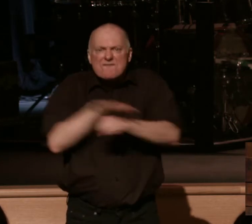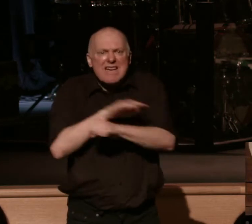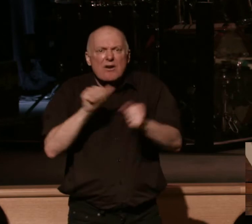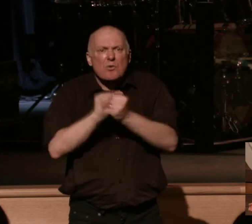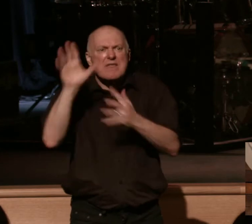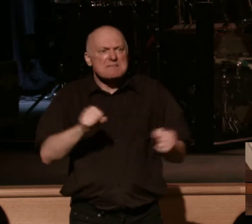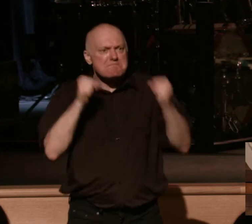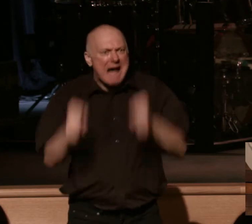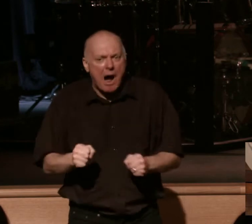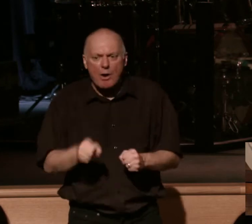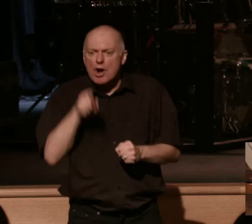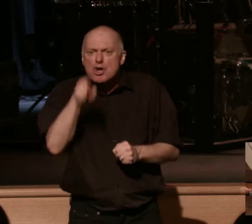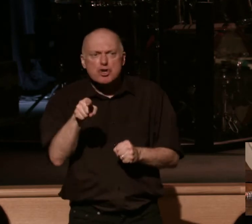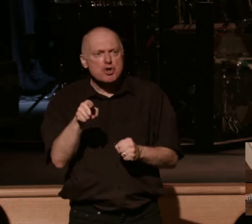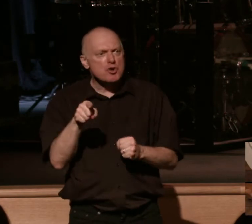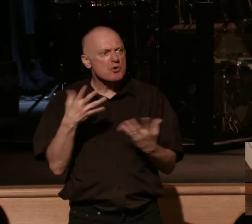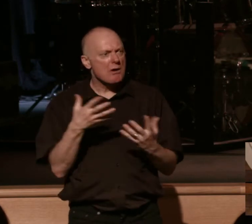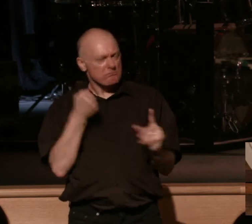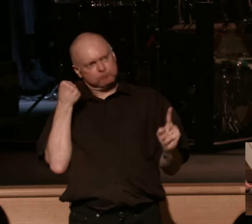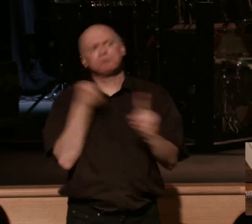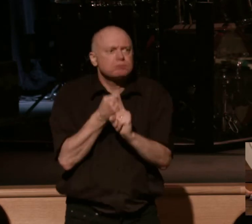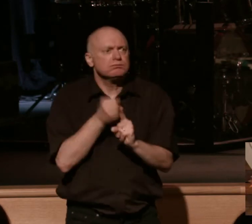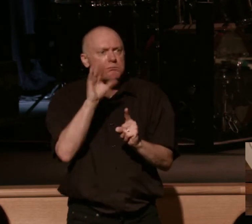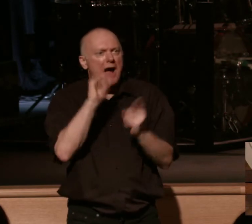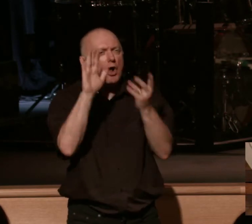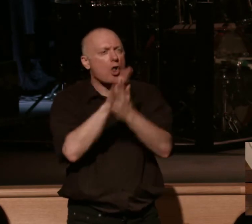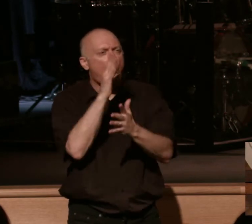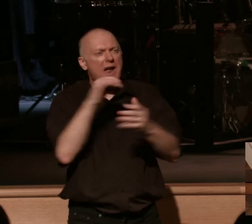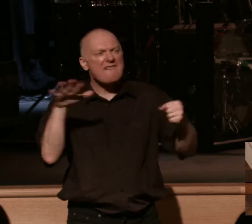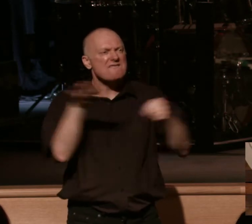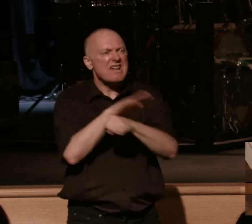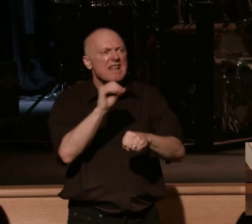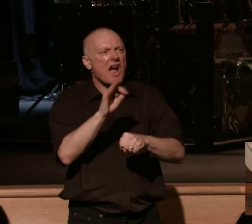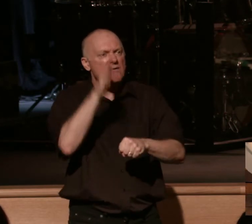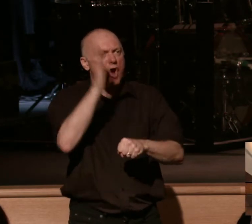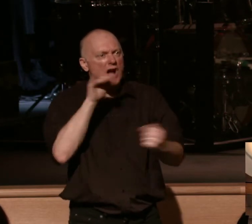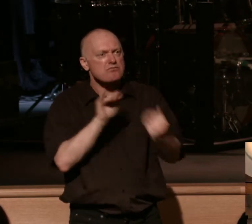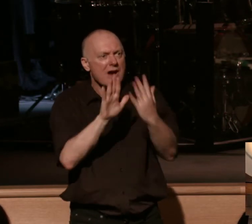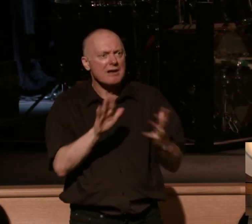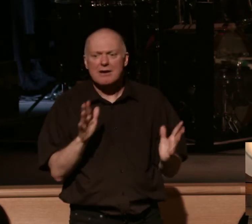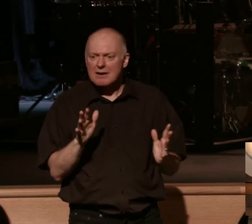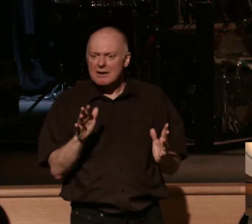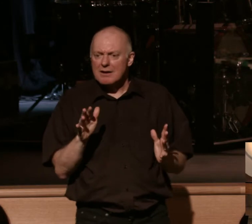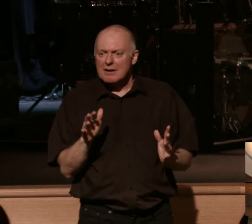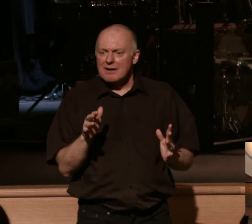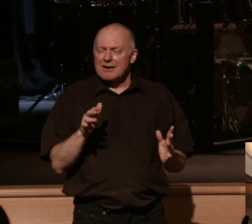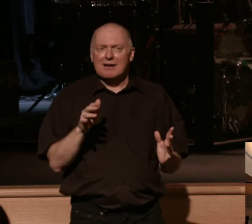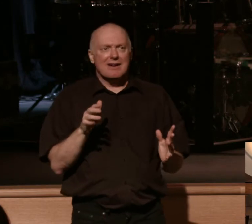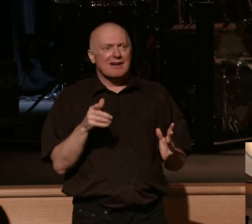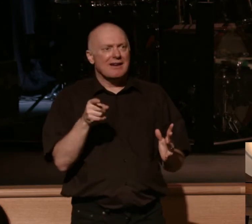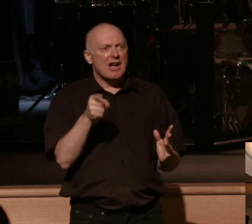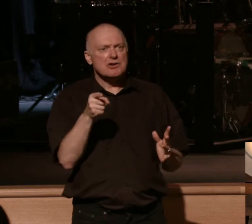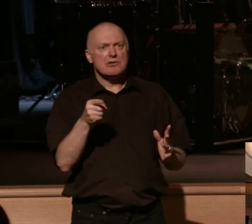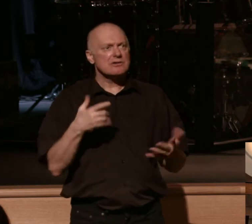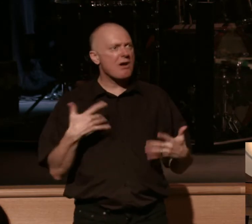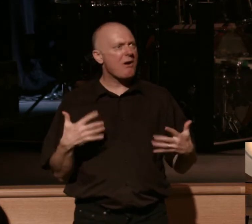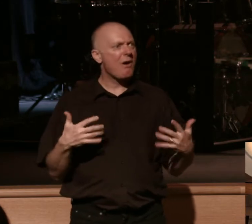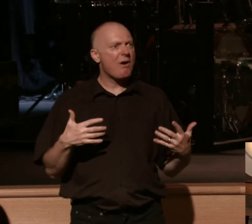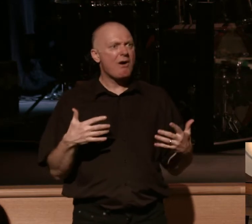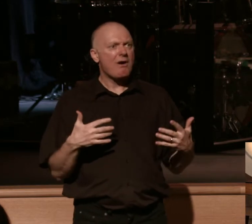power. You've been struck by the glory and the filling of God's presence and you've operated it. That's the already, but you know